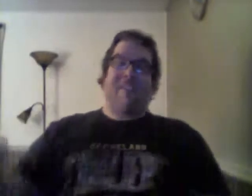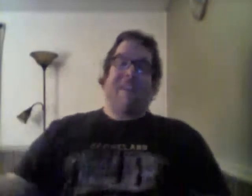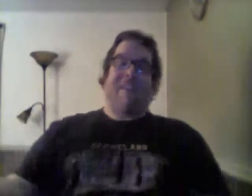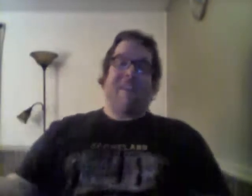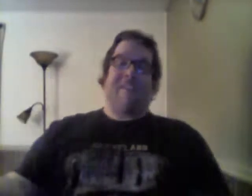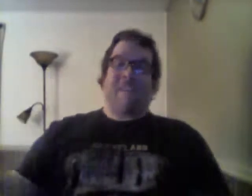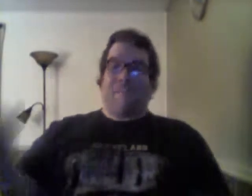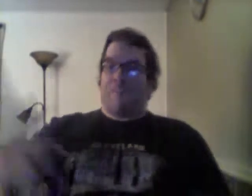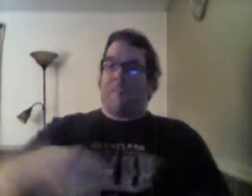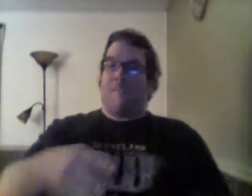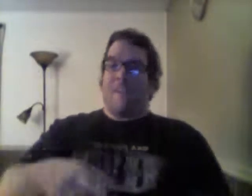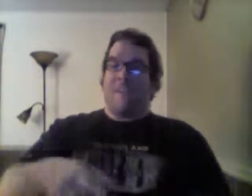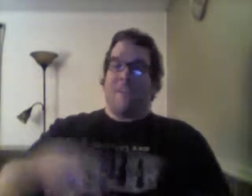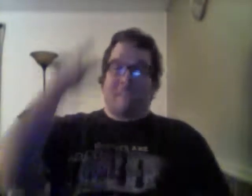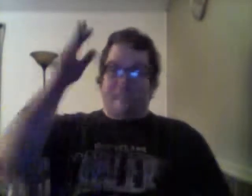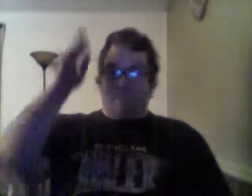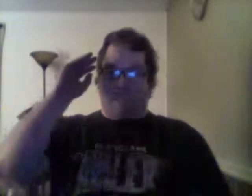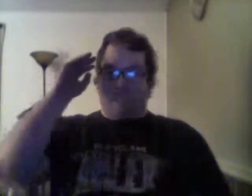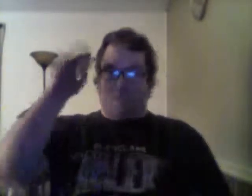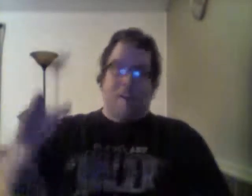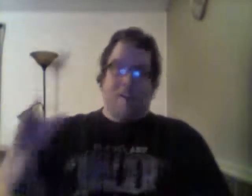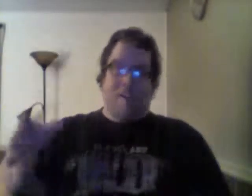VHS tape, his brother's VHS tape that you're watching.